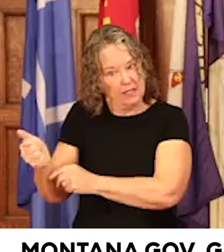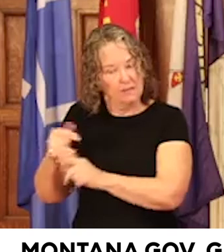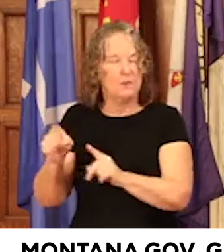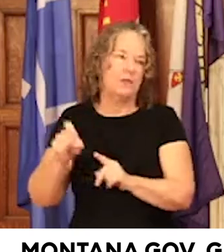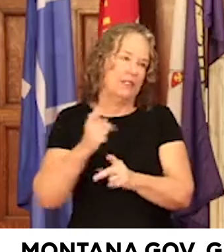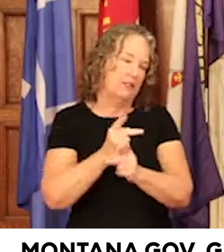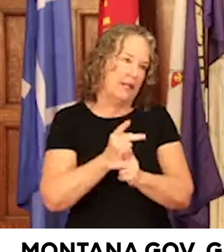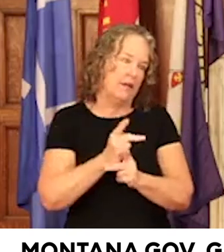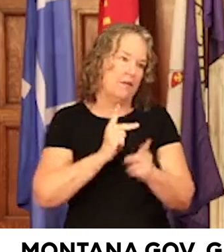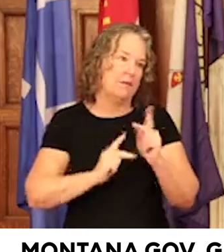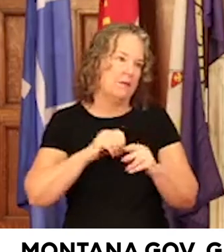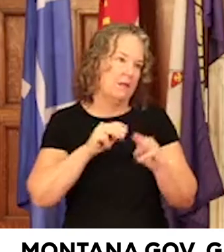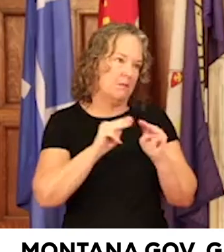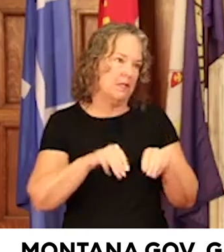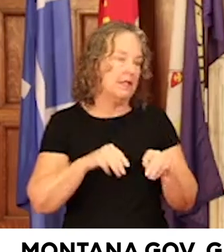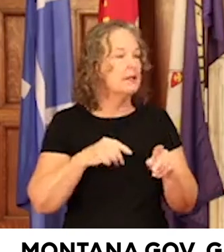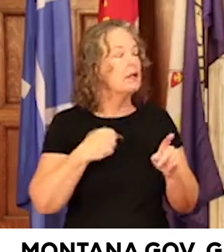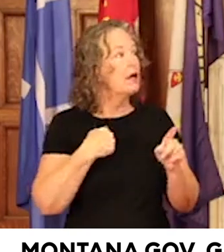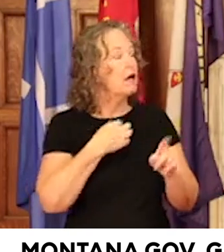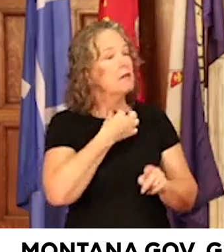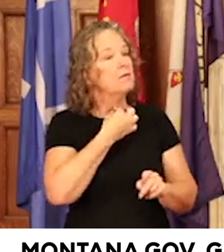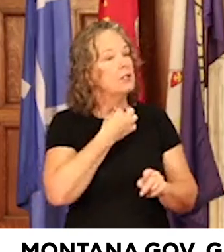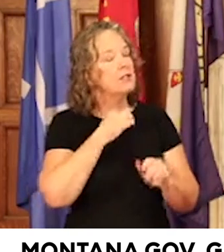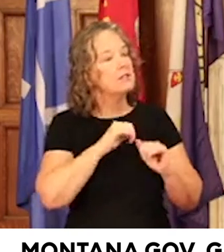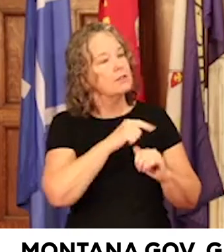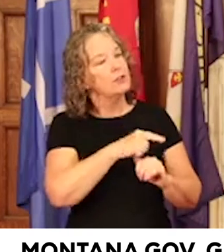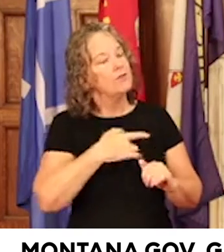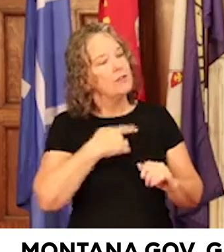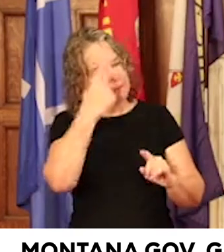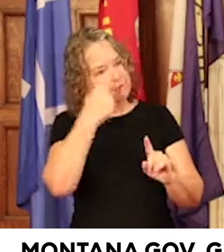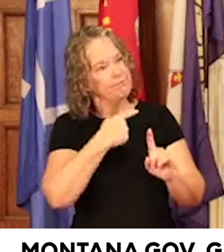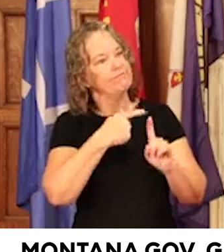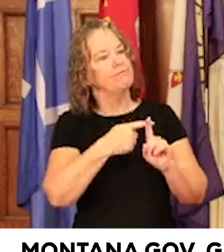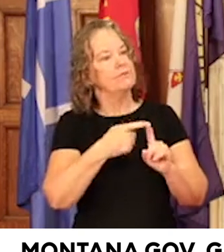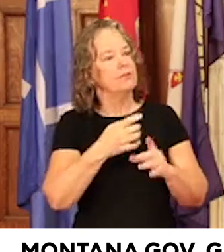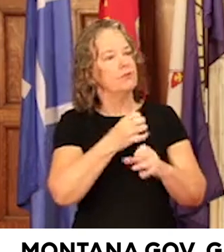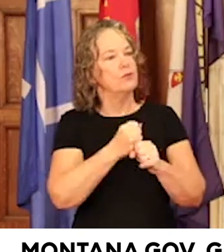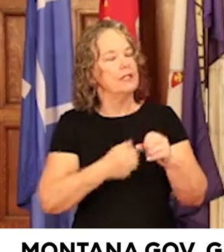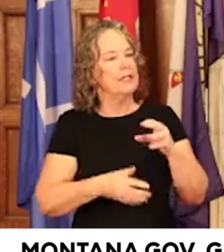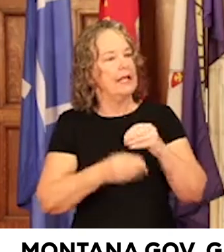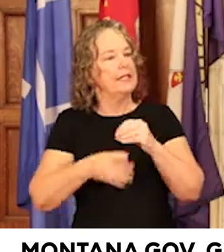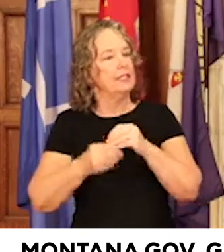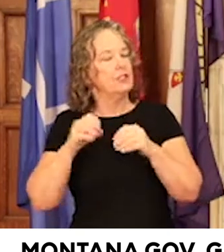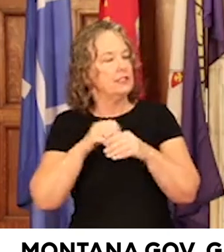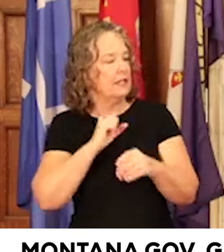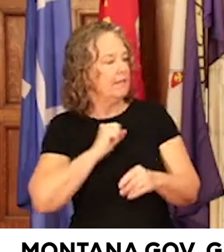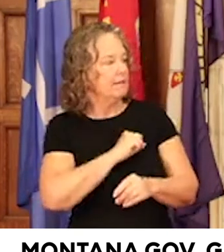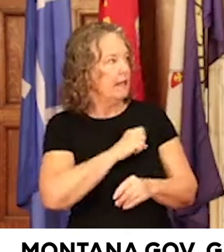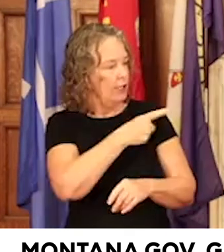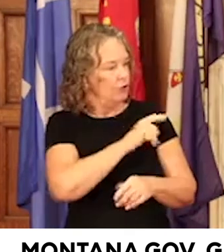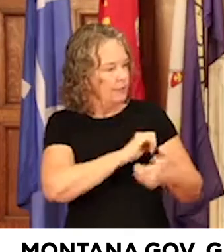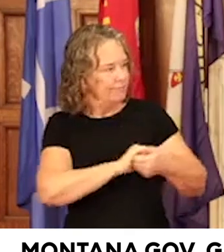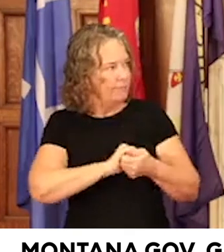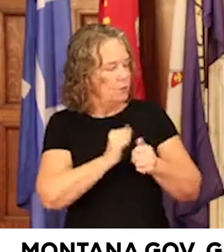Can I ask a quick poll? I've just been curious how optimistic you are to get those additions onto the Senate and have been working with the Senate on that?